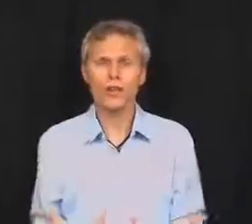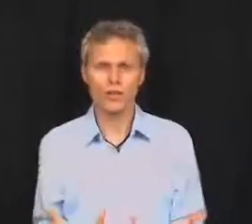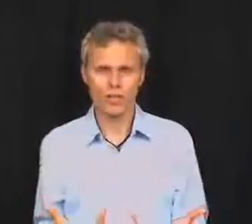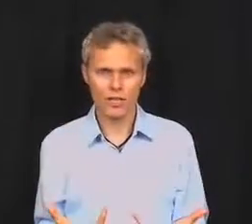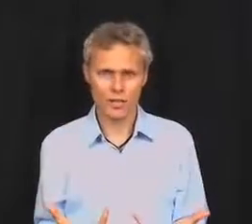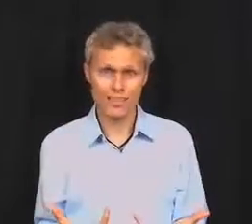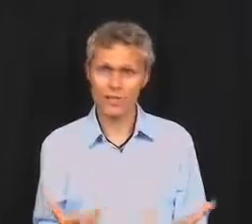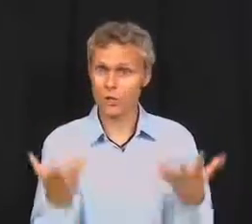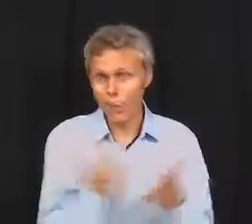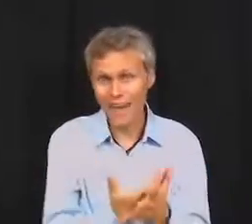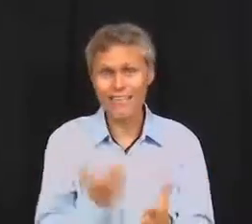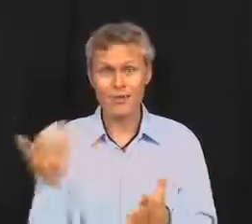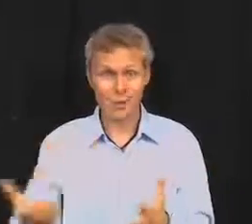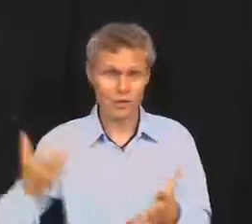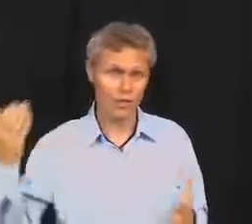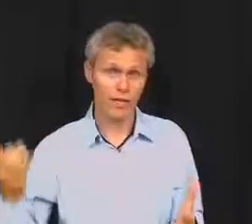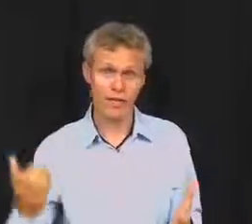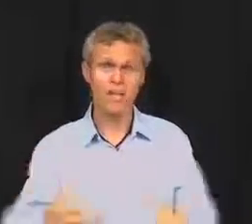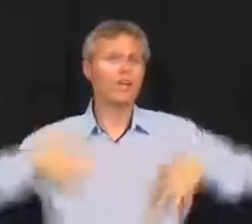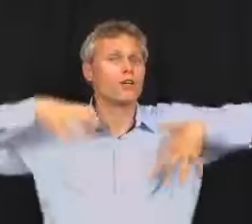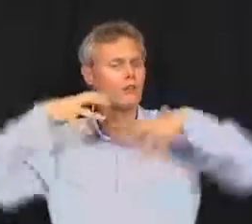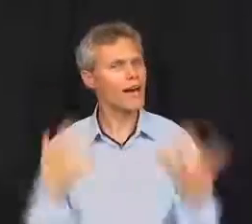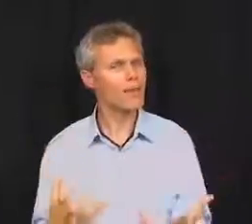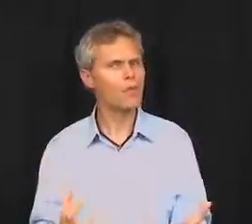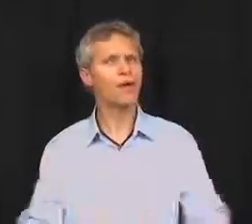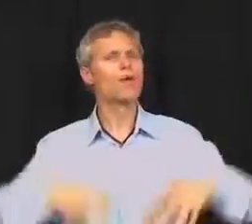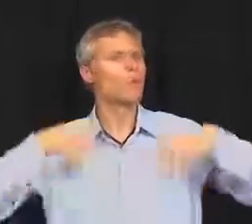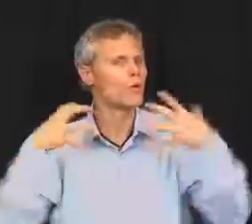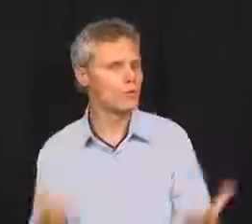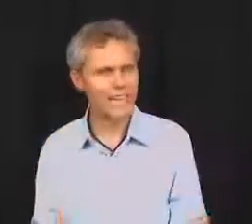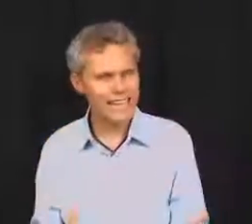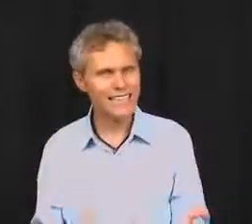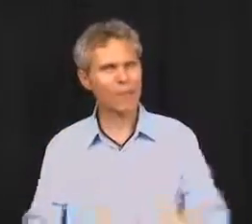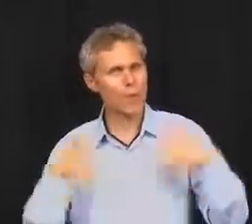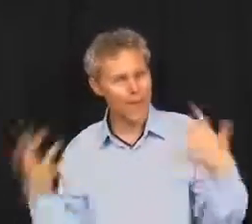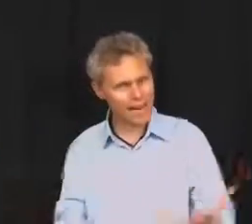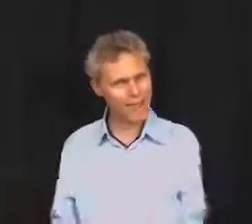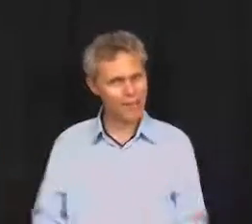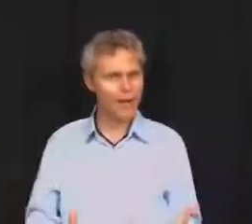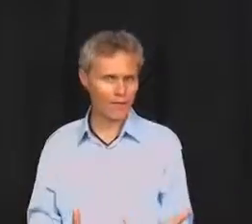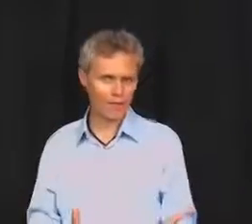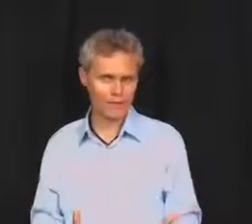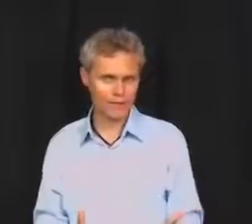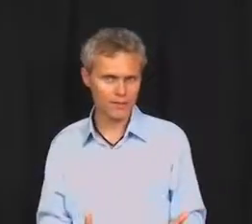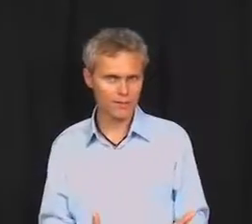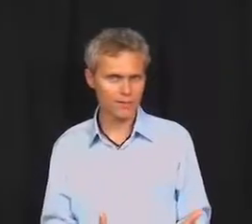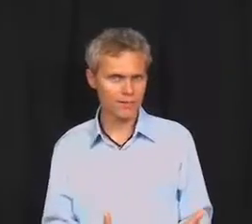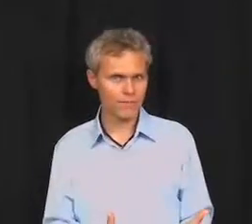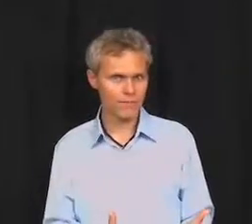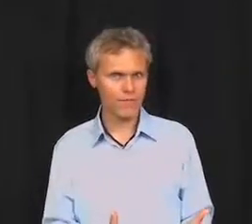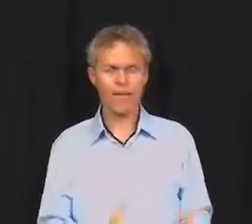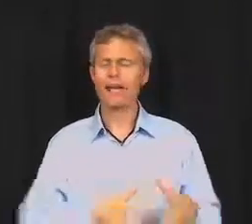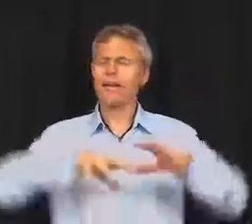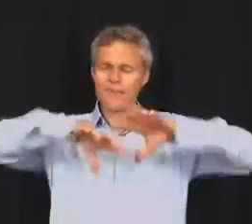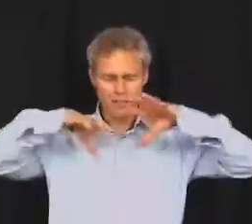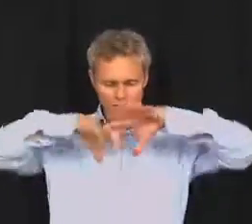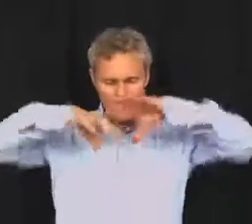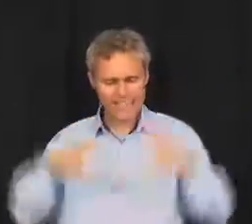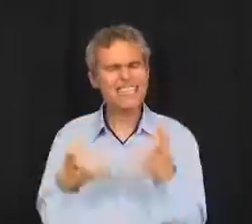energy increases. Your positive emotional energy. You'll feel happier. More enthusiastic. More passionate about things. And that's